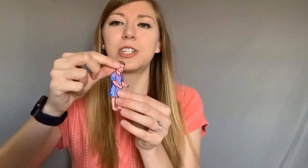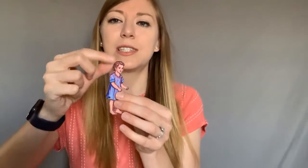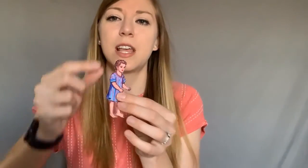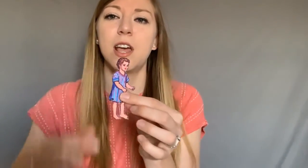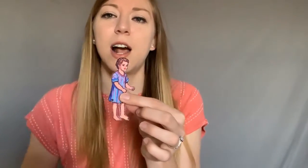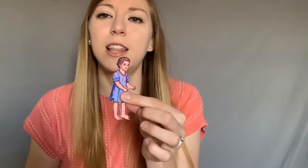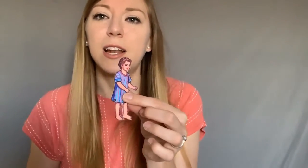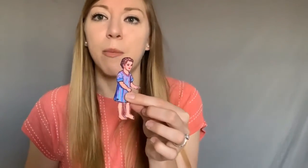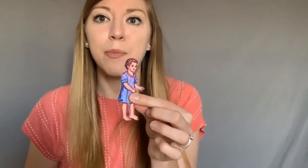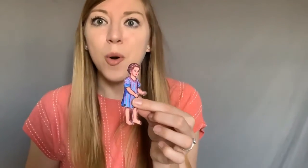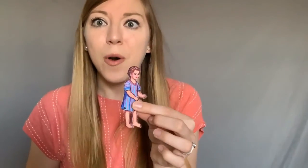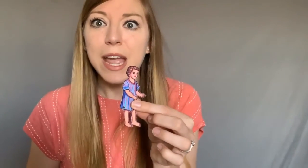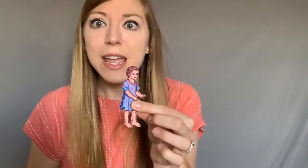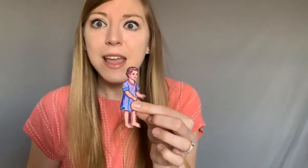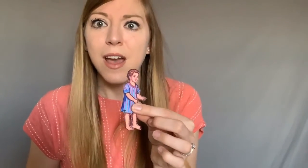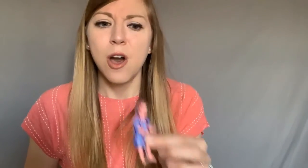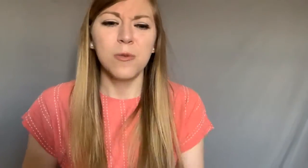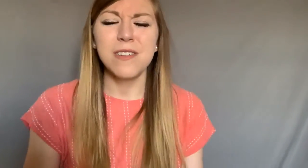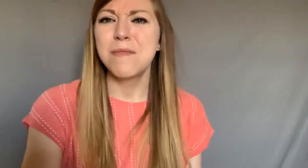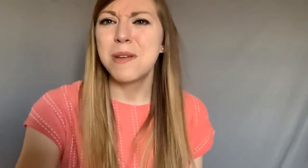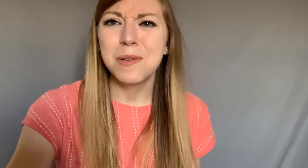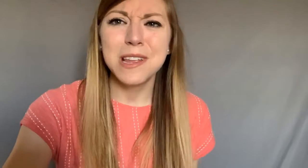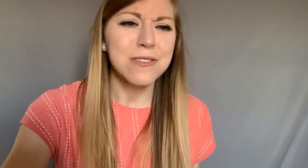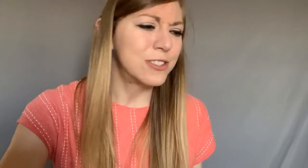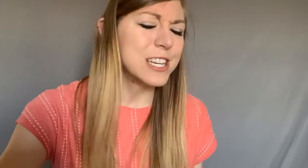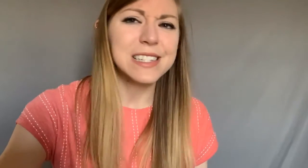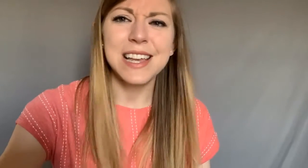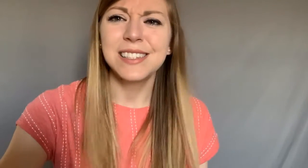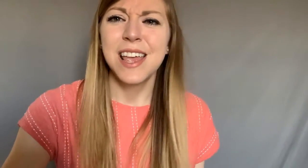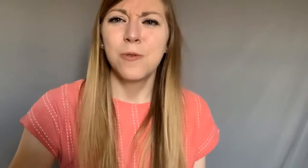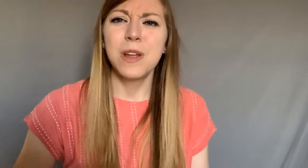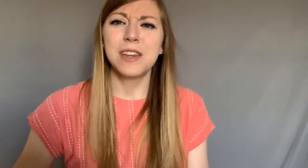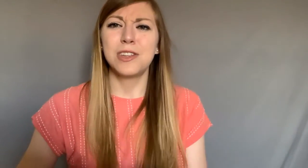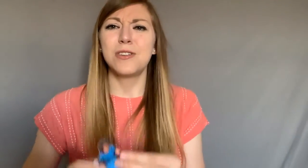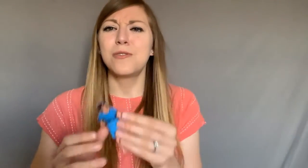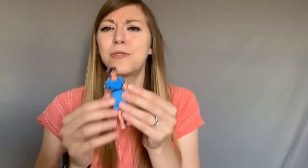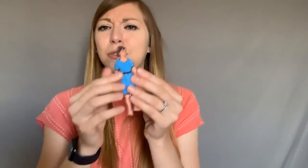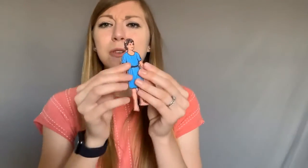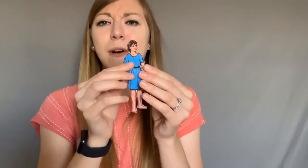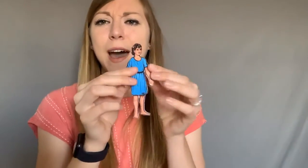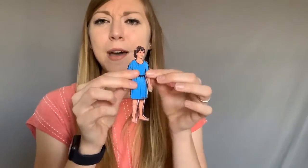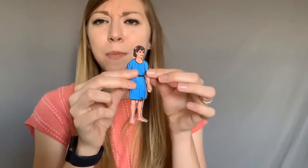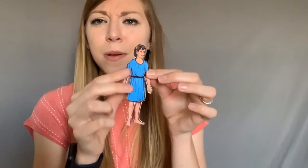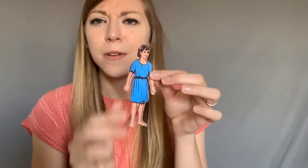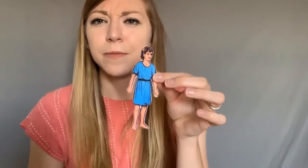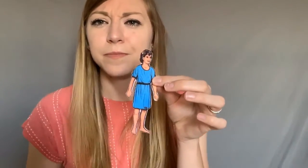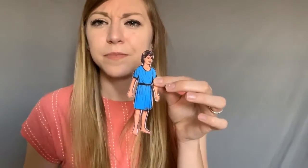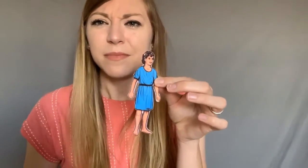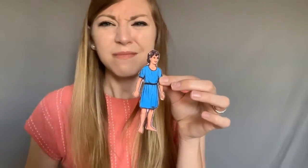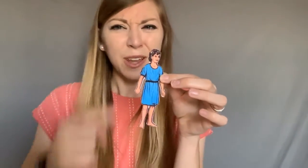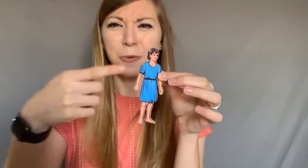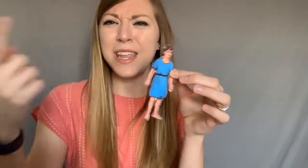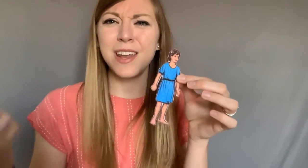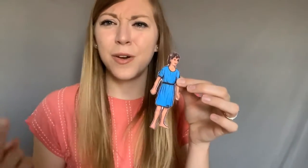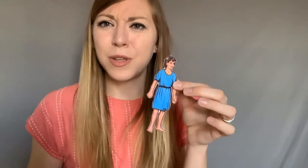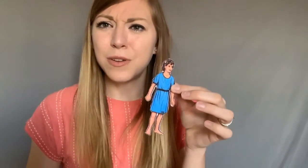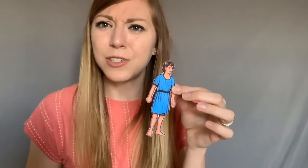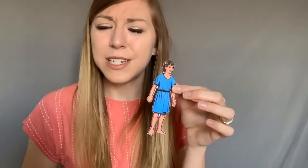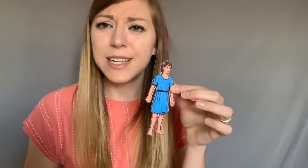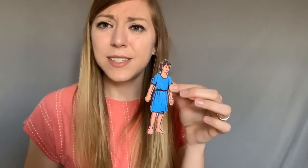just a little boy we remember you Jesus when you grew up we know you Jesus